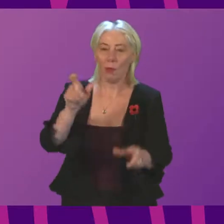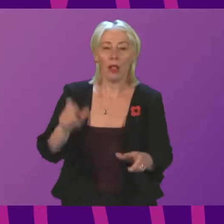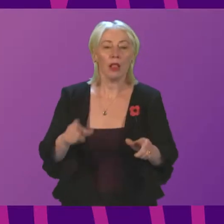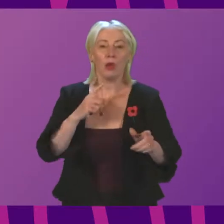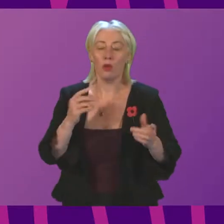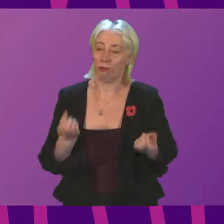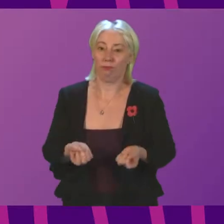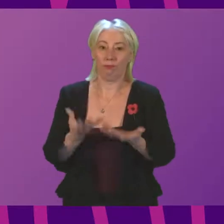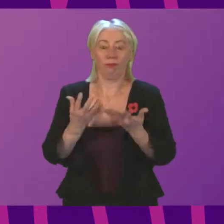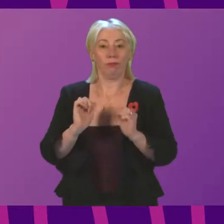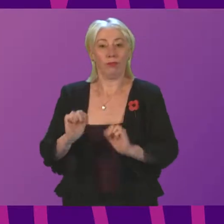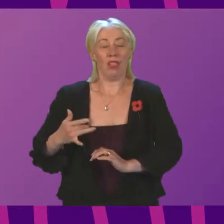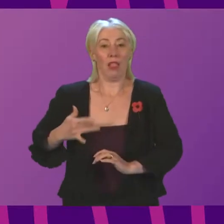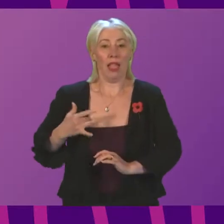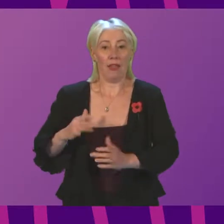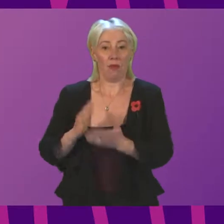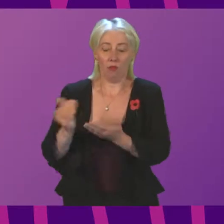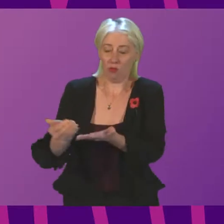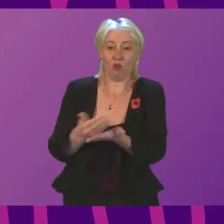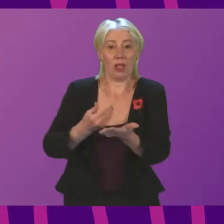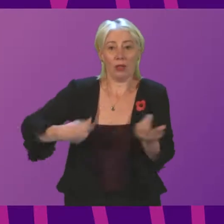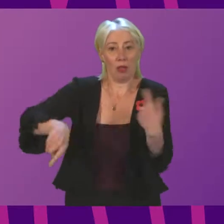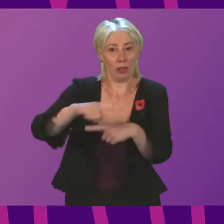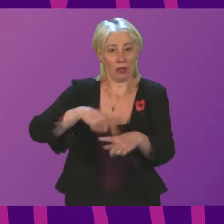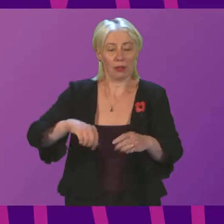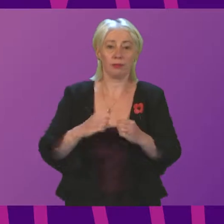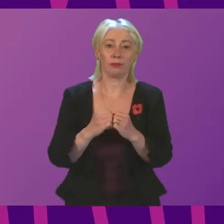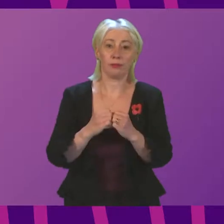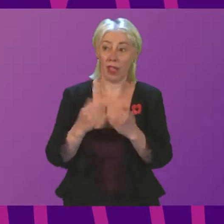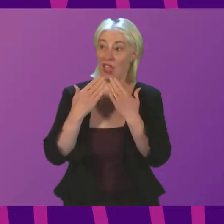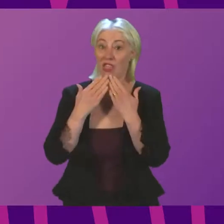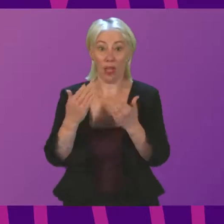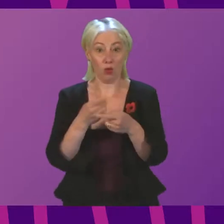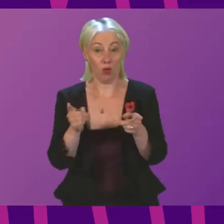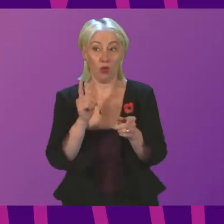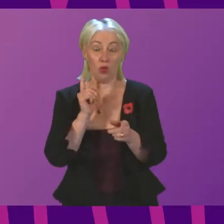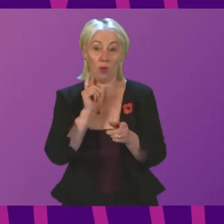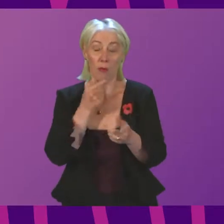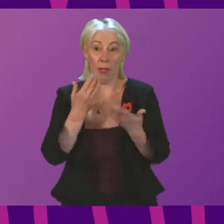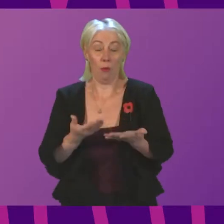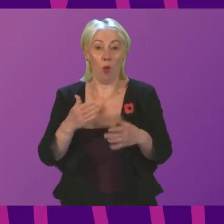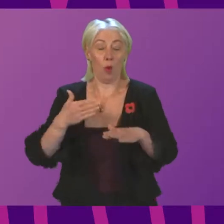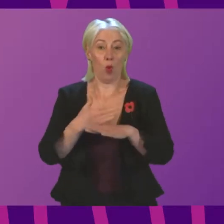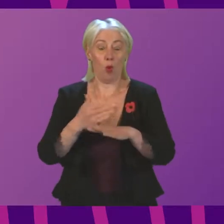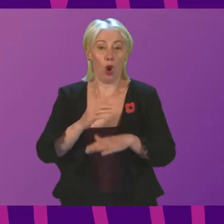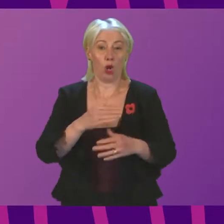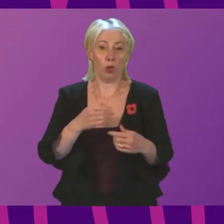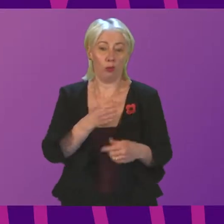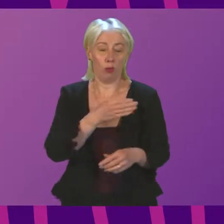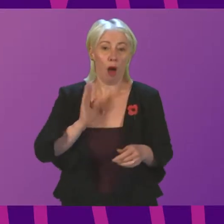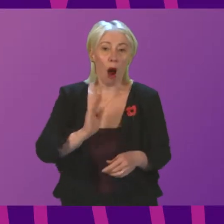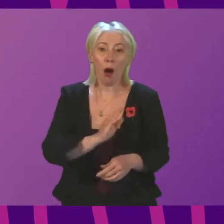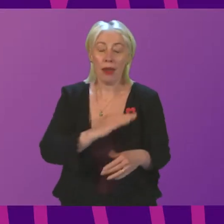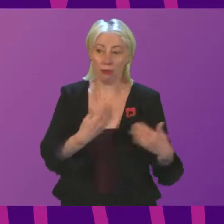sacrificed their lives to protect us. And we thank those currently serving in our armed forces and all of the veterans across our